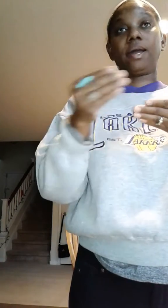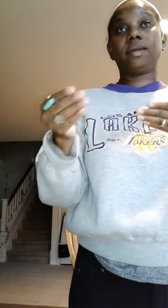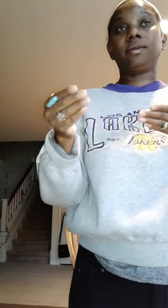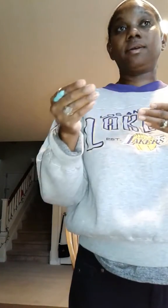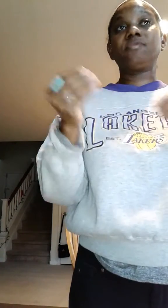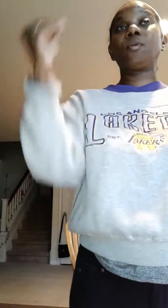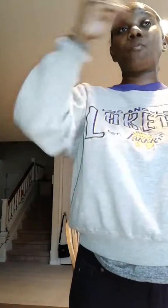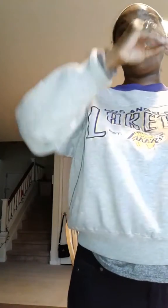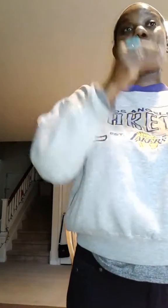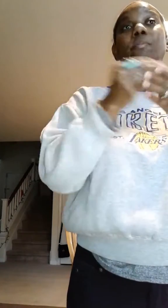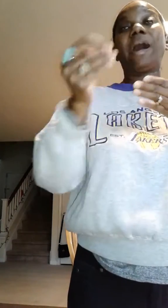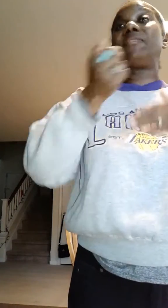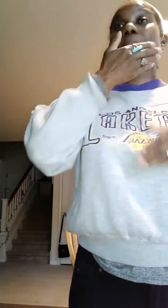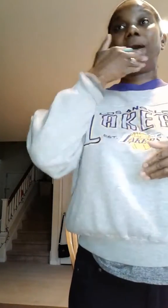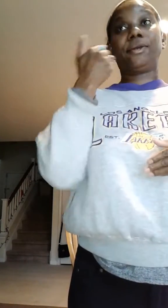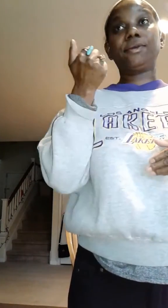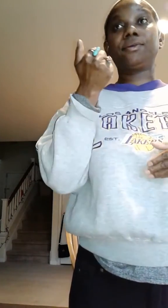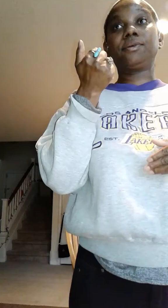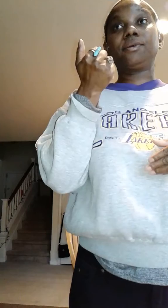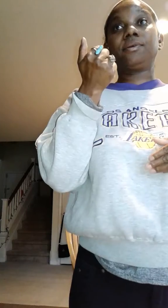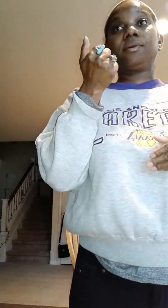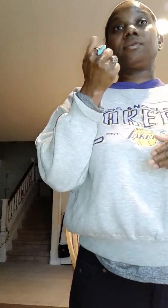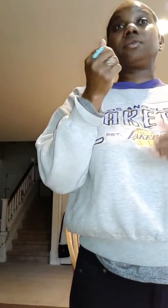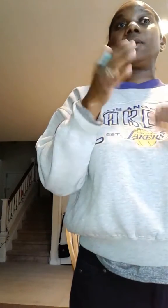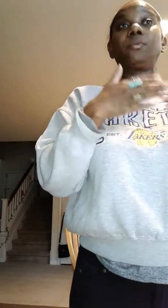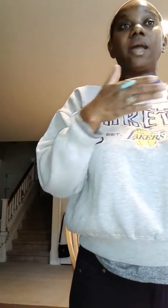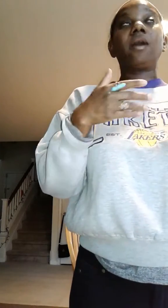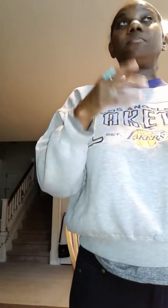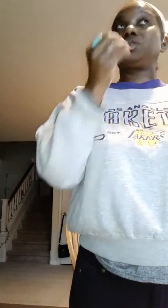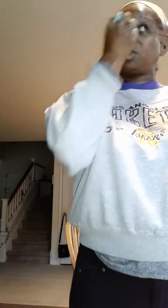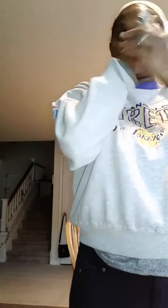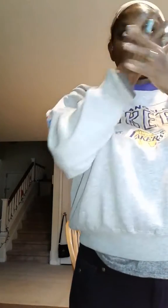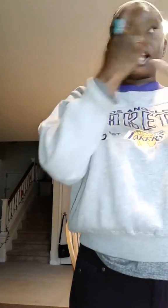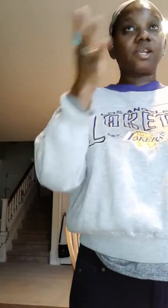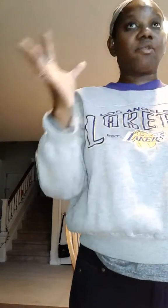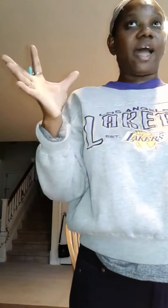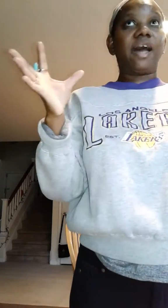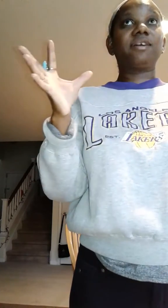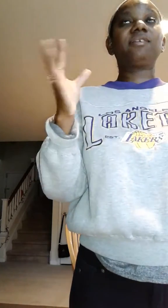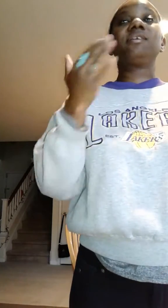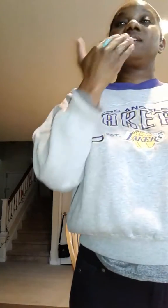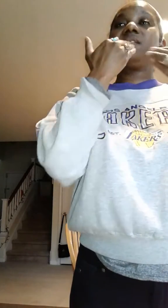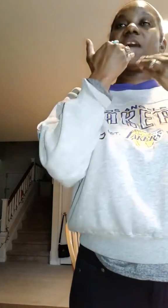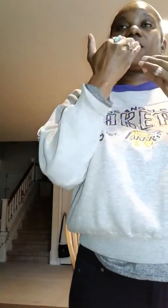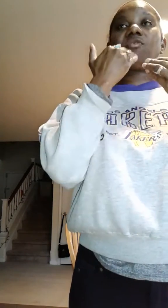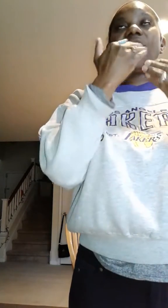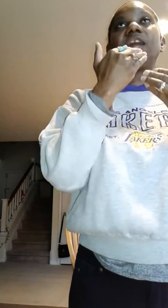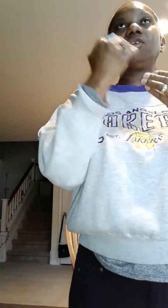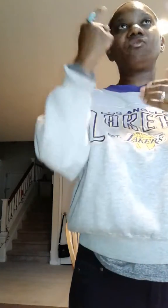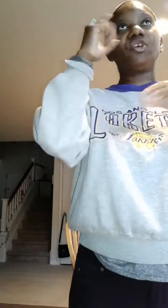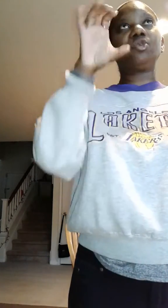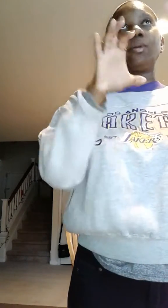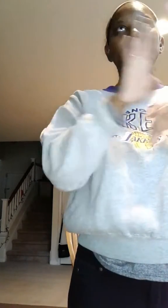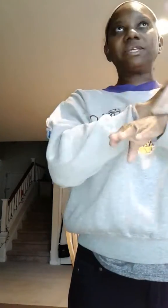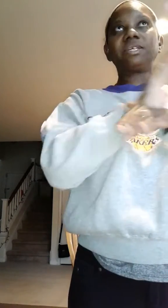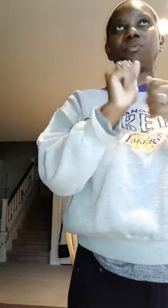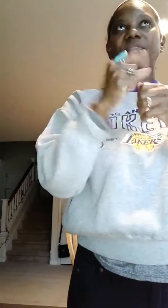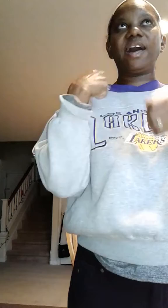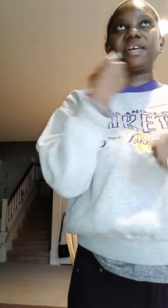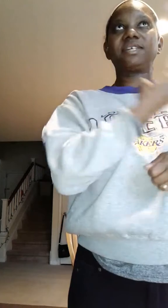the more you buy the better so anyway I'm just gonna let you guys know that thank you thank you for doing business with us